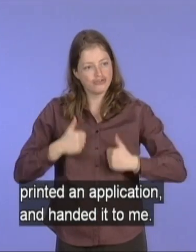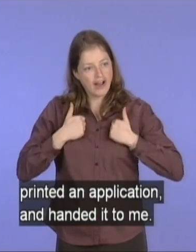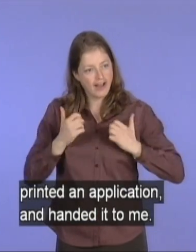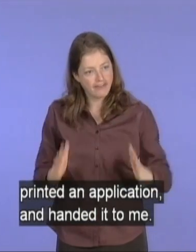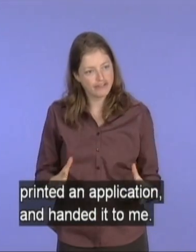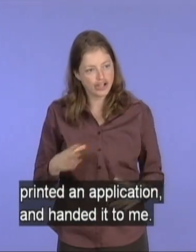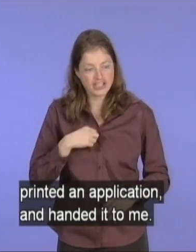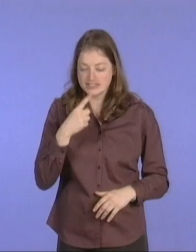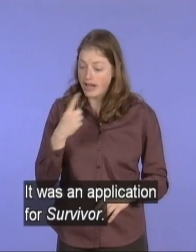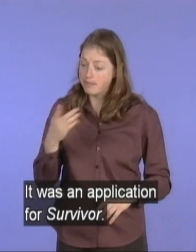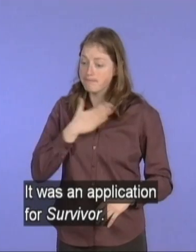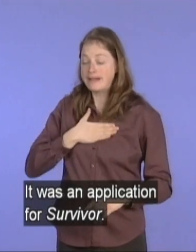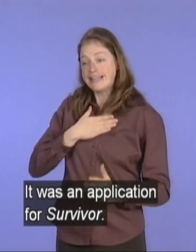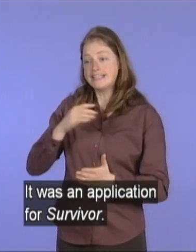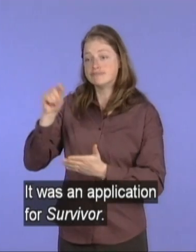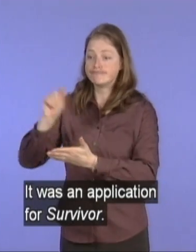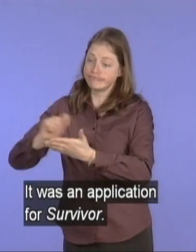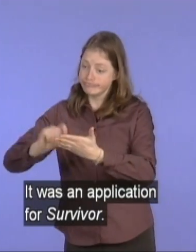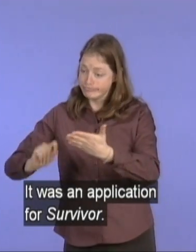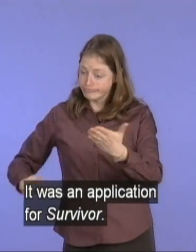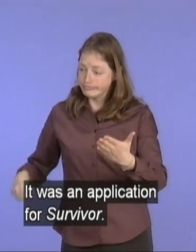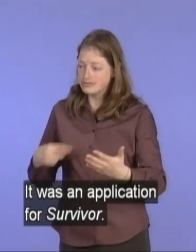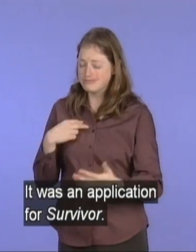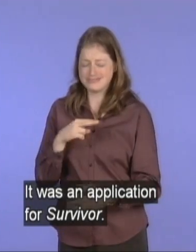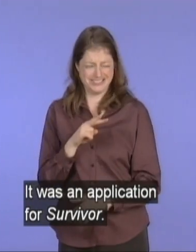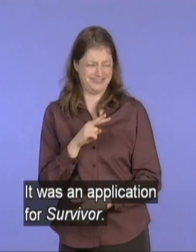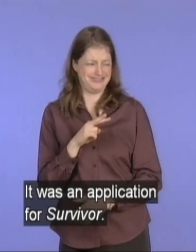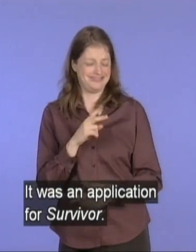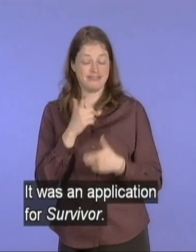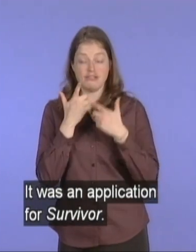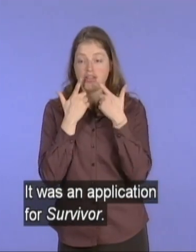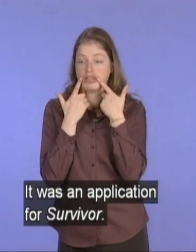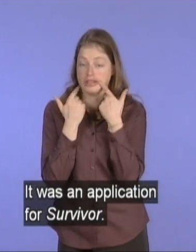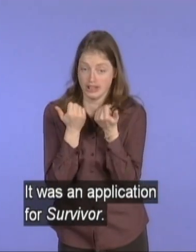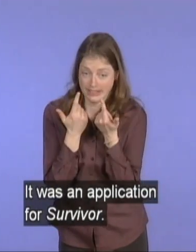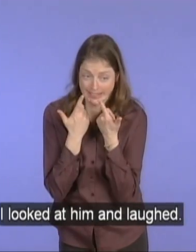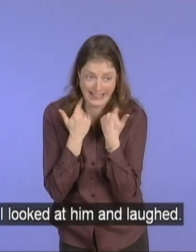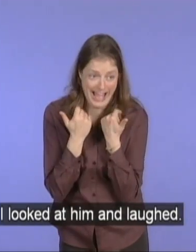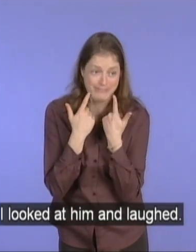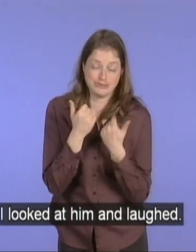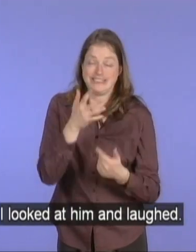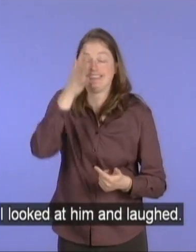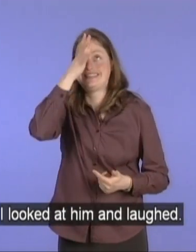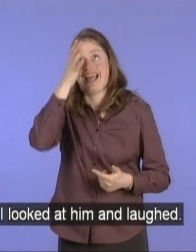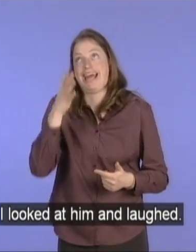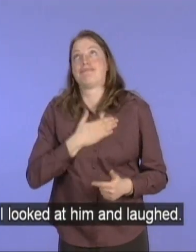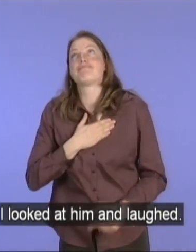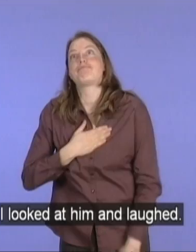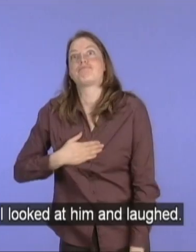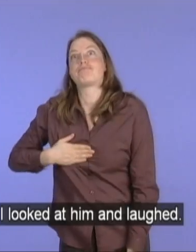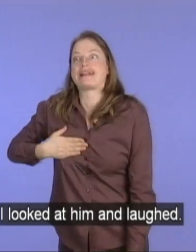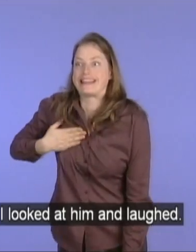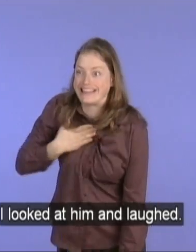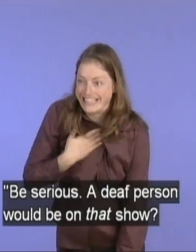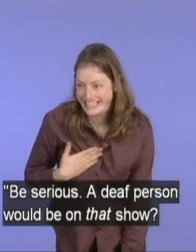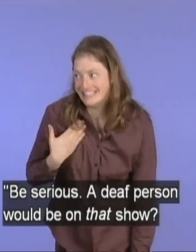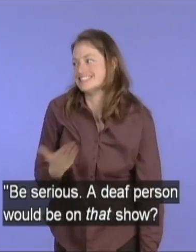handed it to me. It was an application for survivor. He said, please fill this out. I looked at him and laughed. I said, Dad, please,